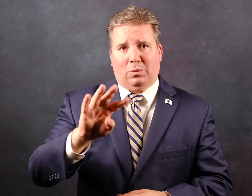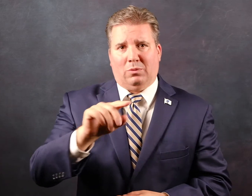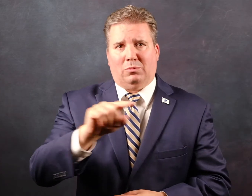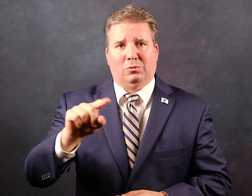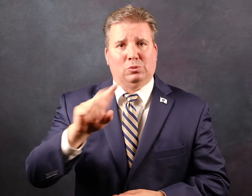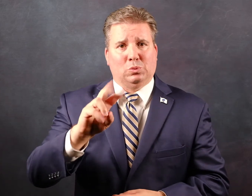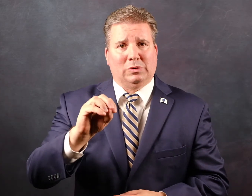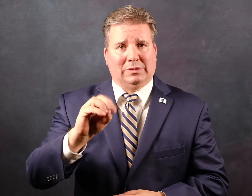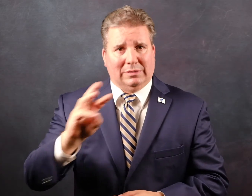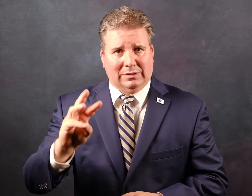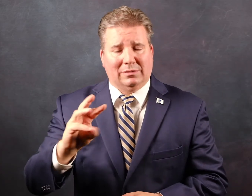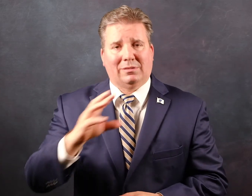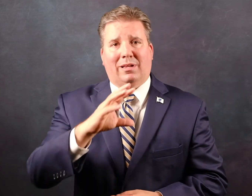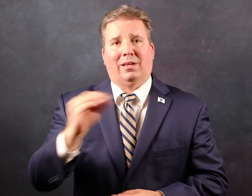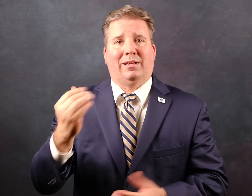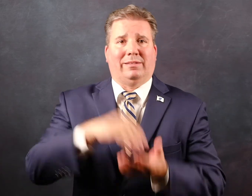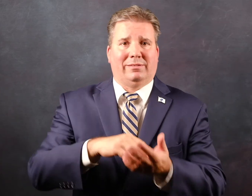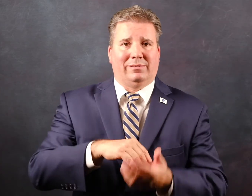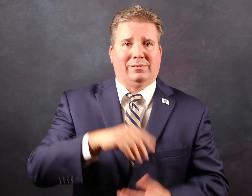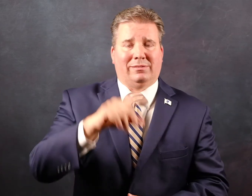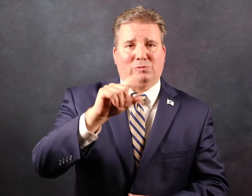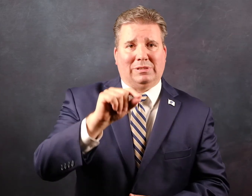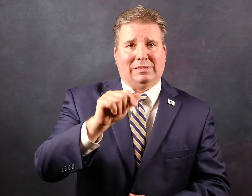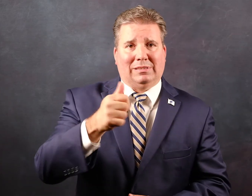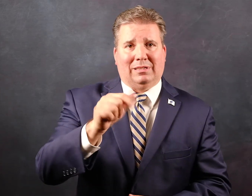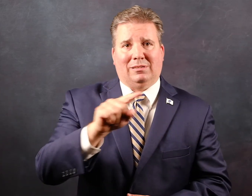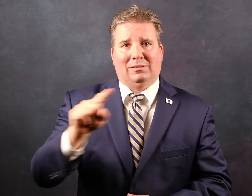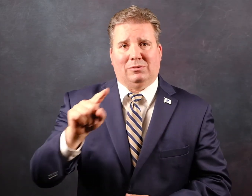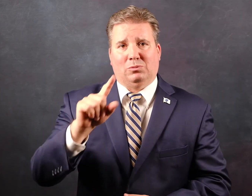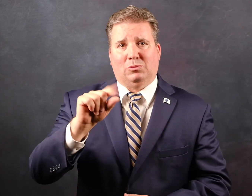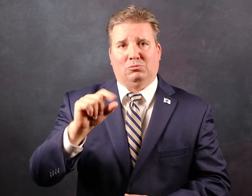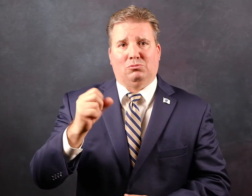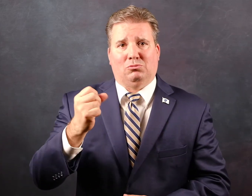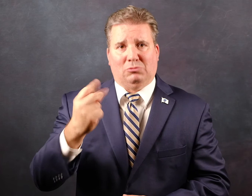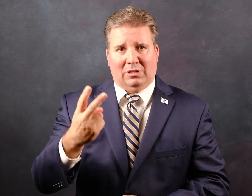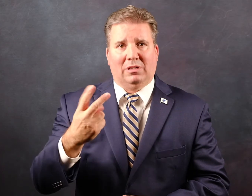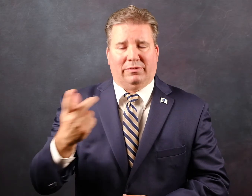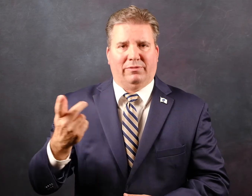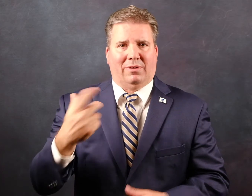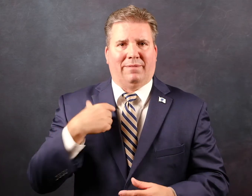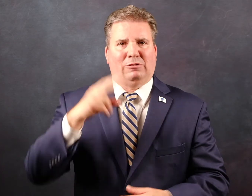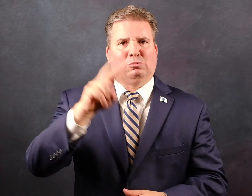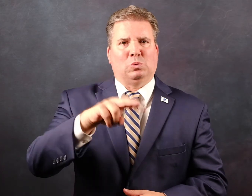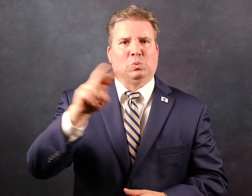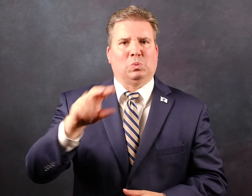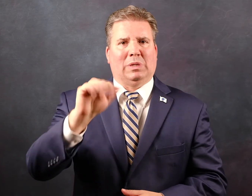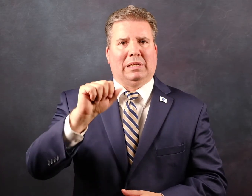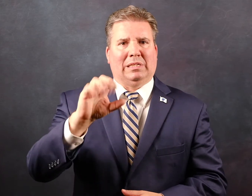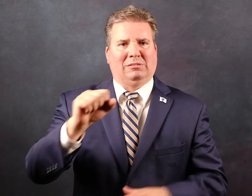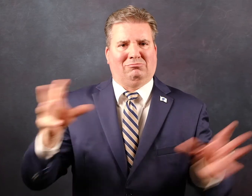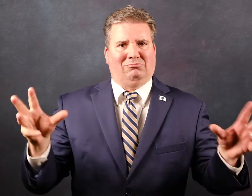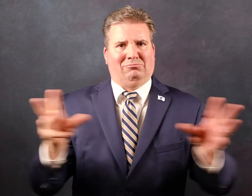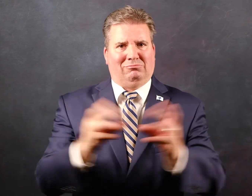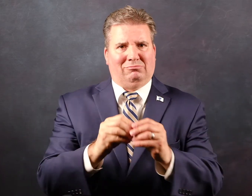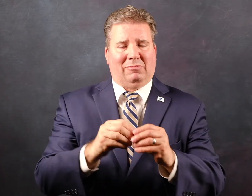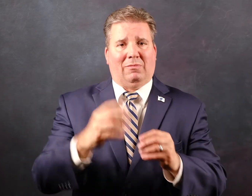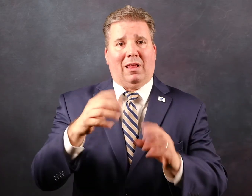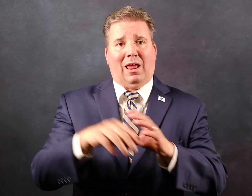2004 and 2006 2010 through 2012 there were 22 cases